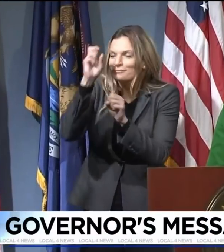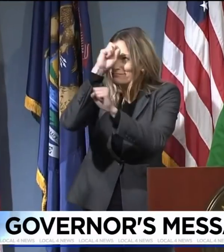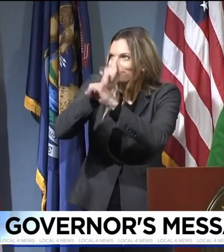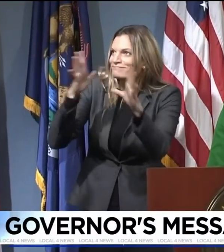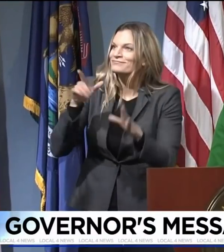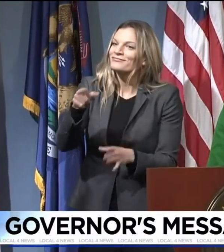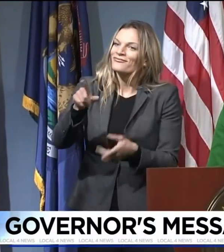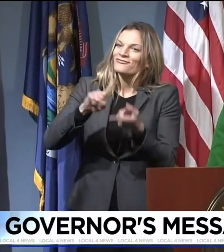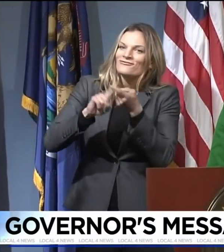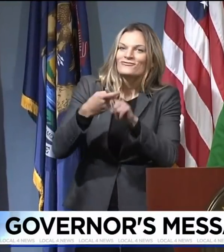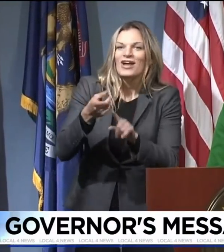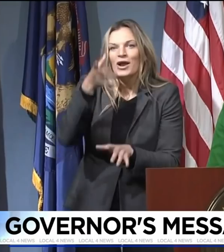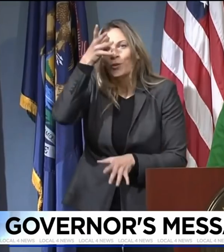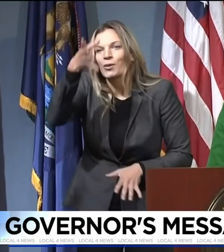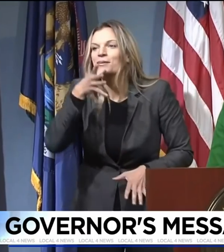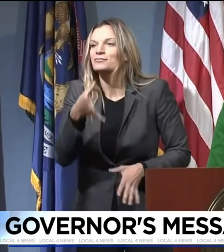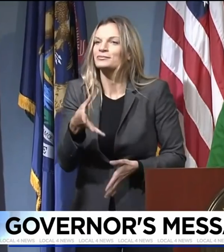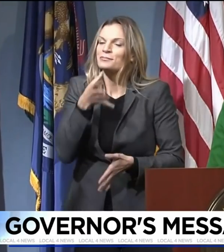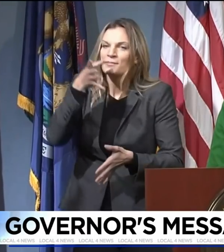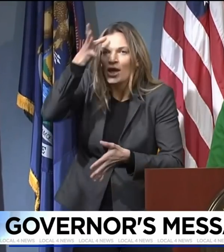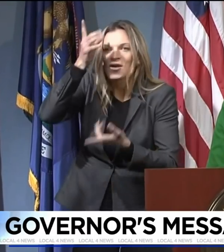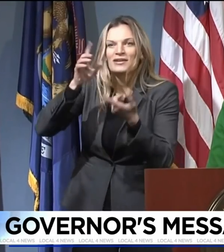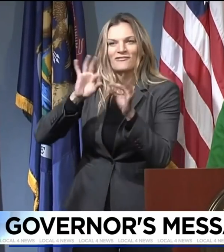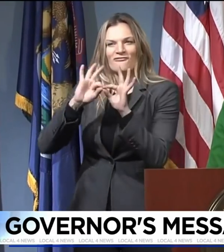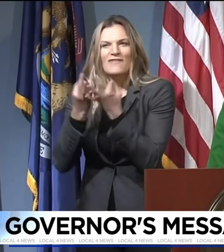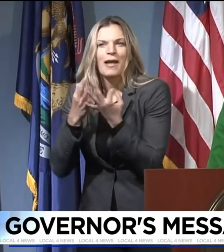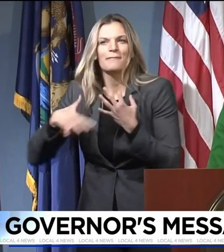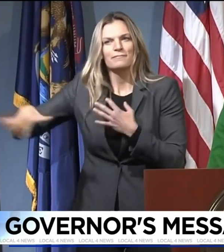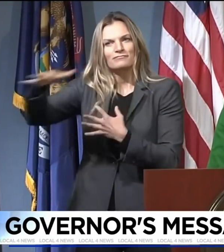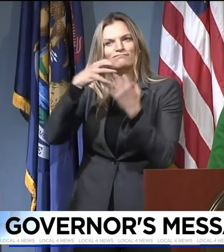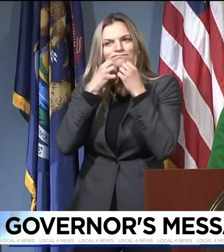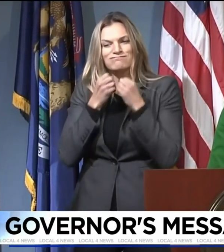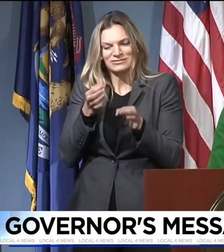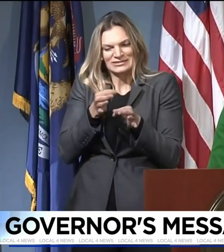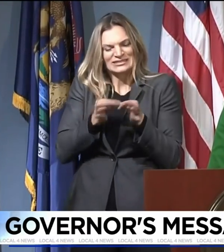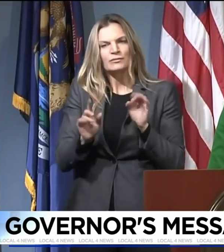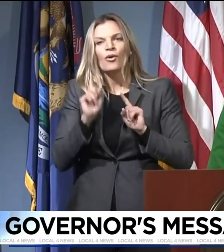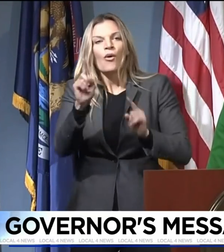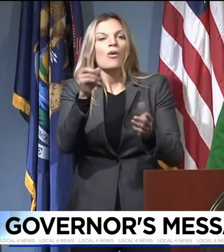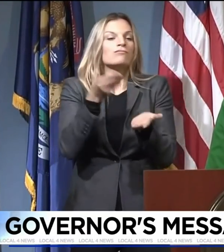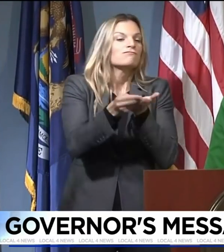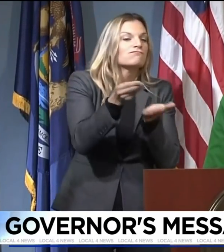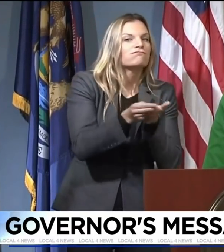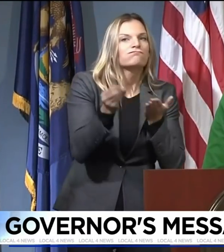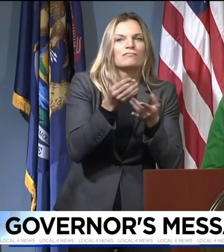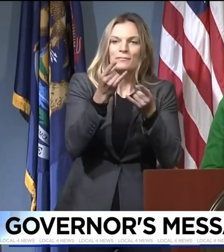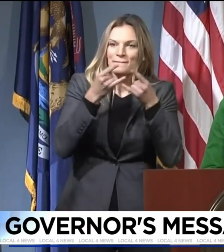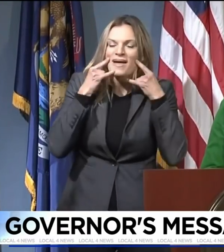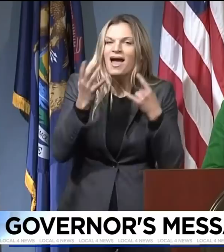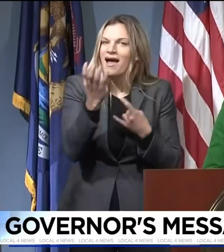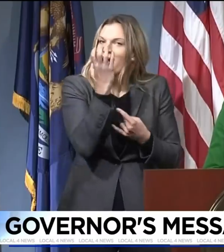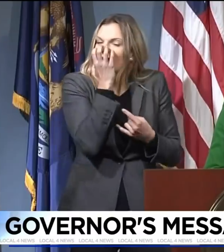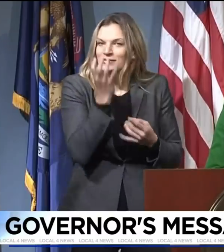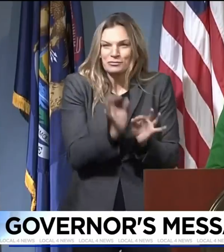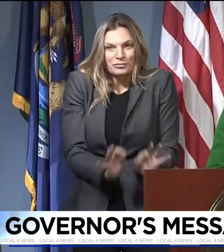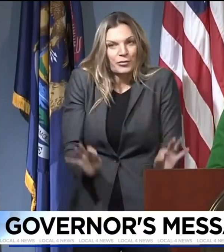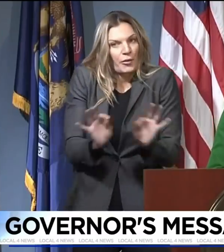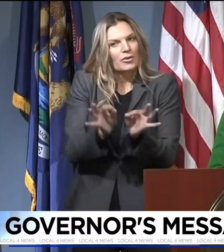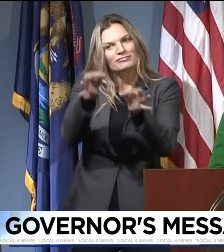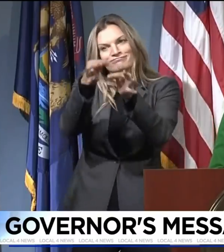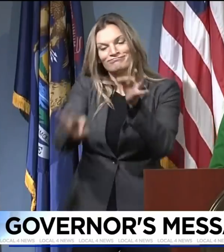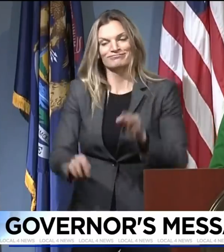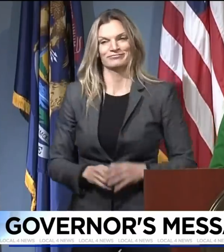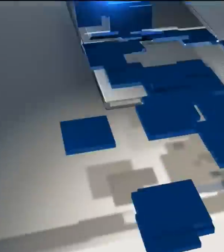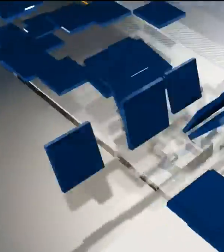First at four, Governor Whitmer's urging Michiganders to not let their guard down. Coming up, the new program said to keep the most vulnerable